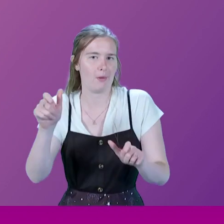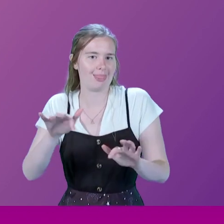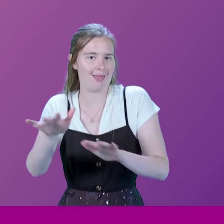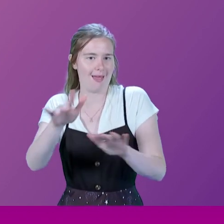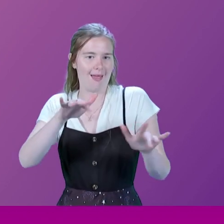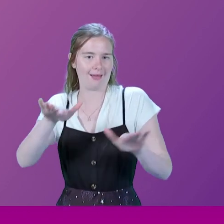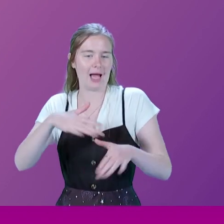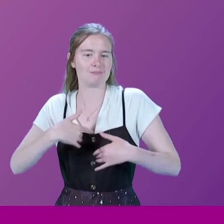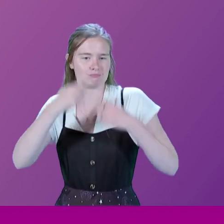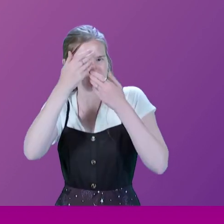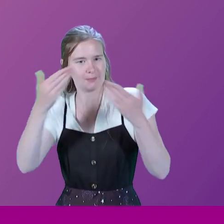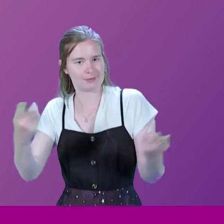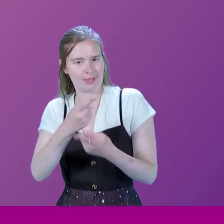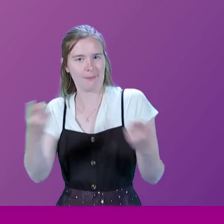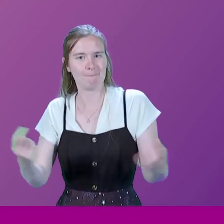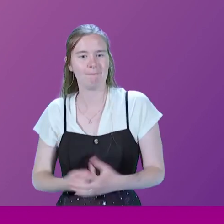they have my admiration.